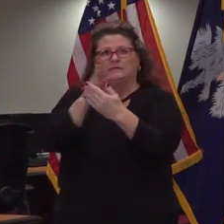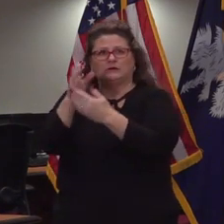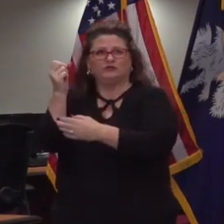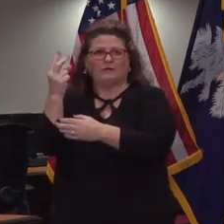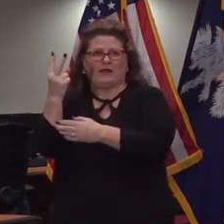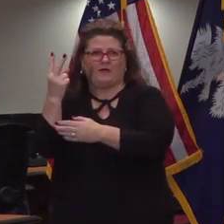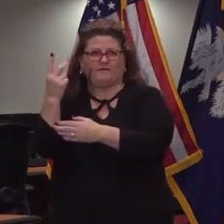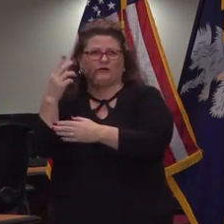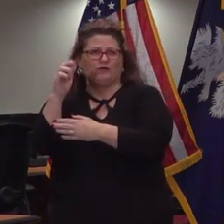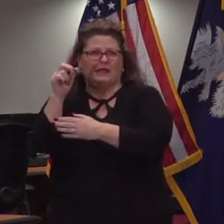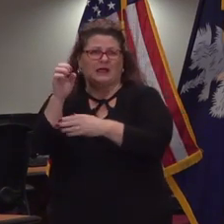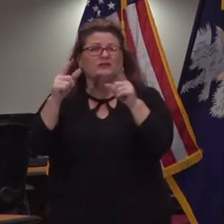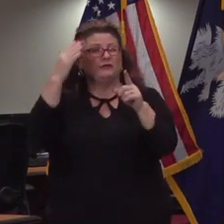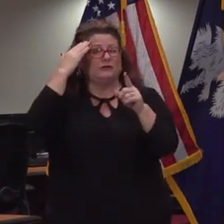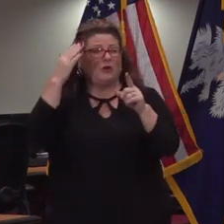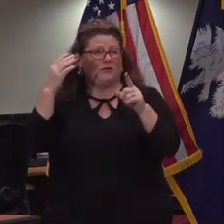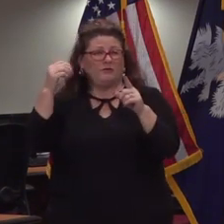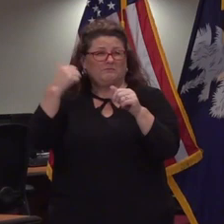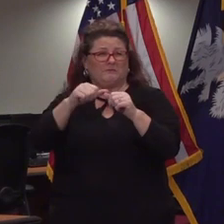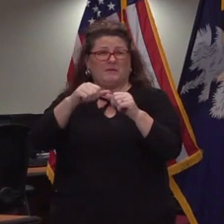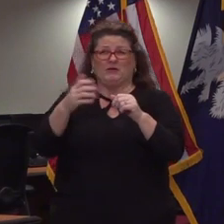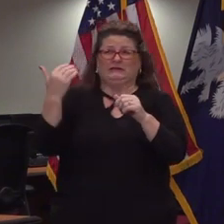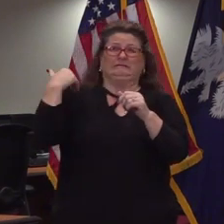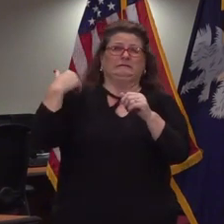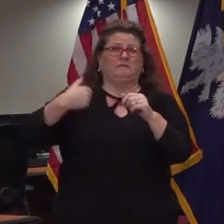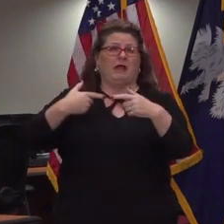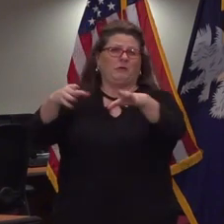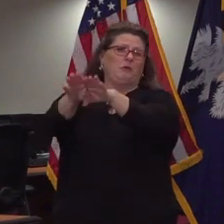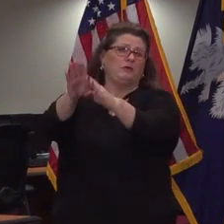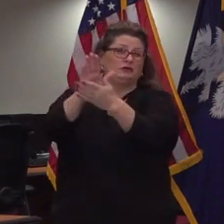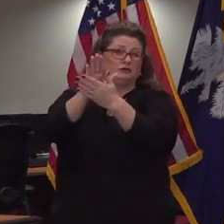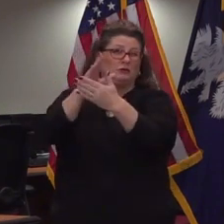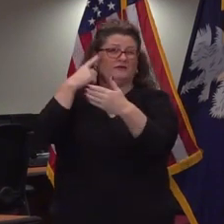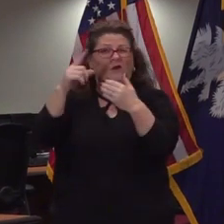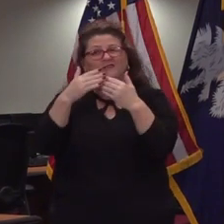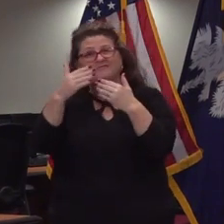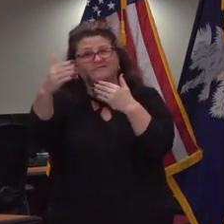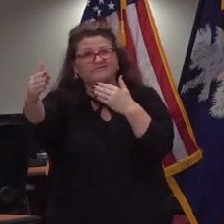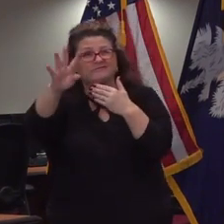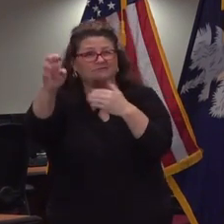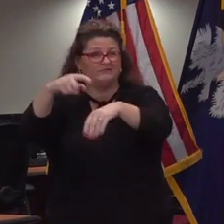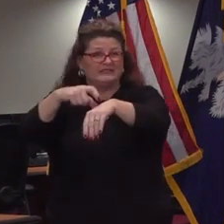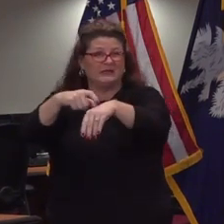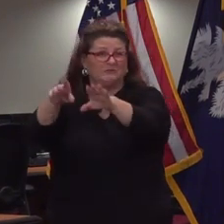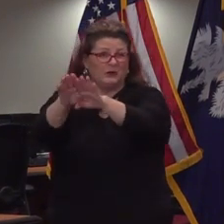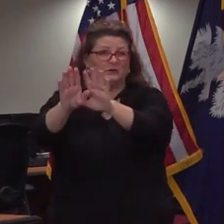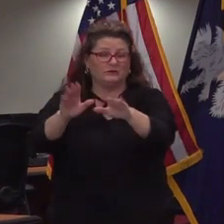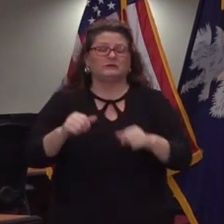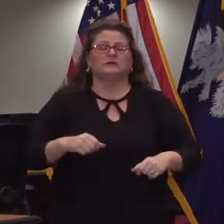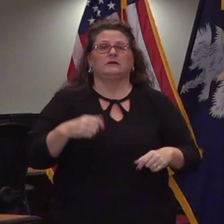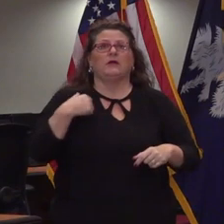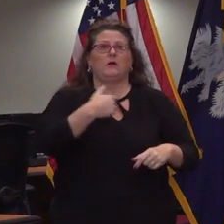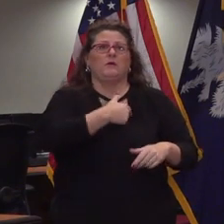you know by executive order earlier we closed those schools for a number of weeks and the decision